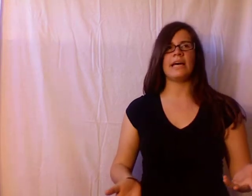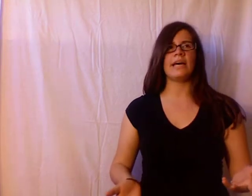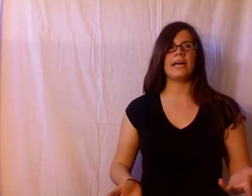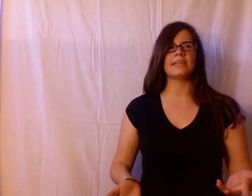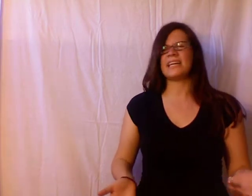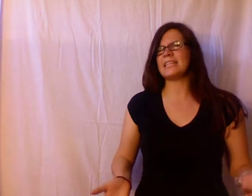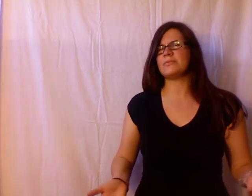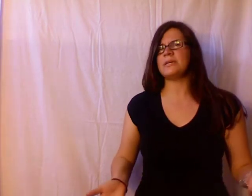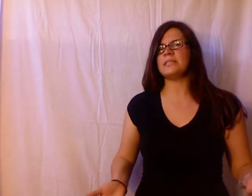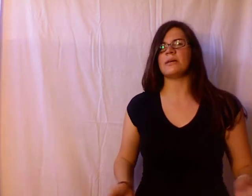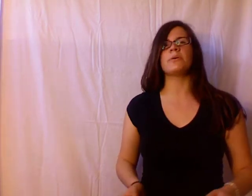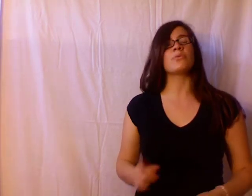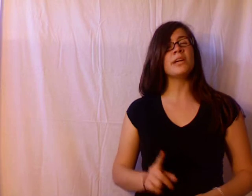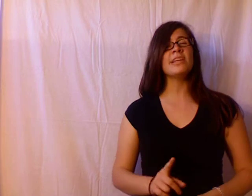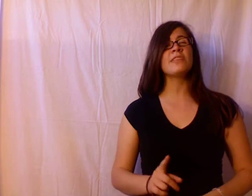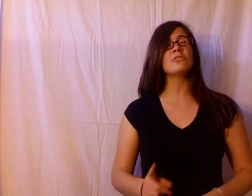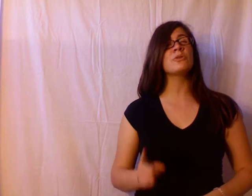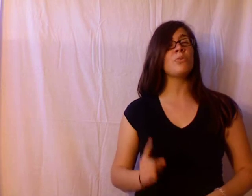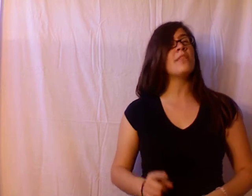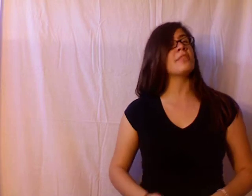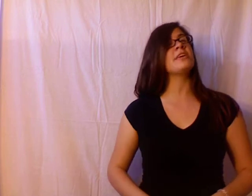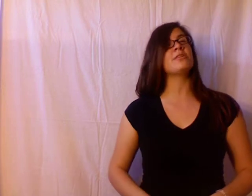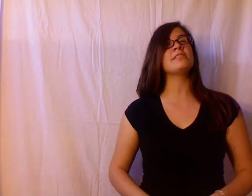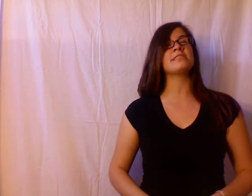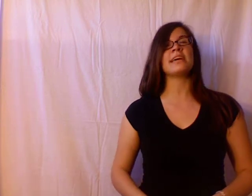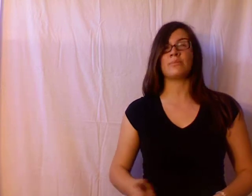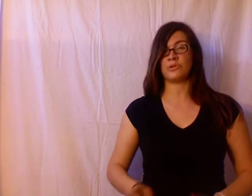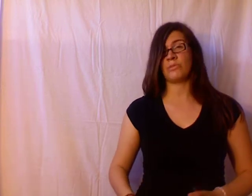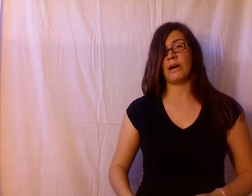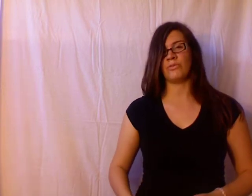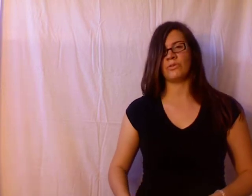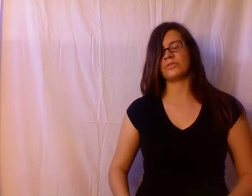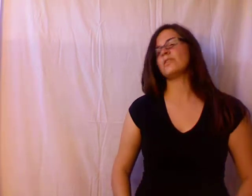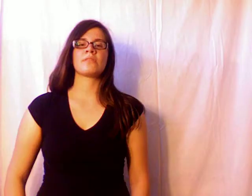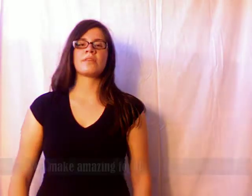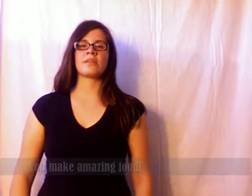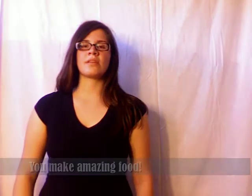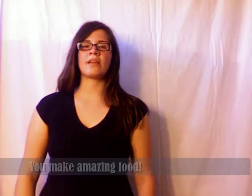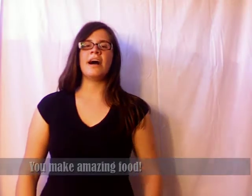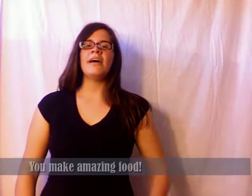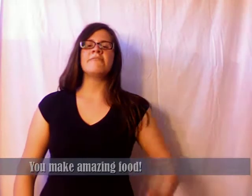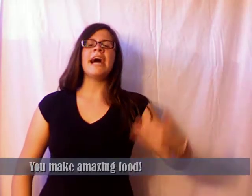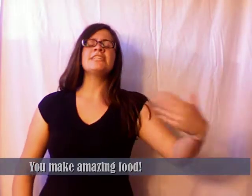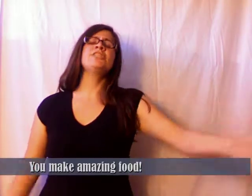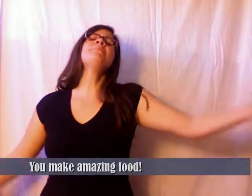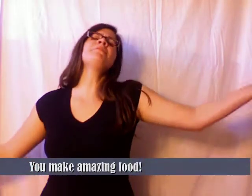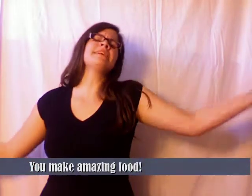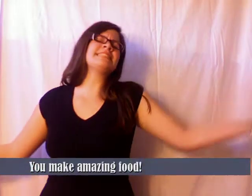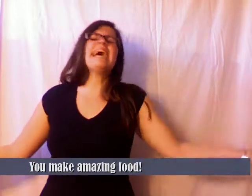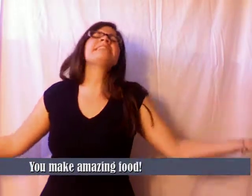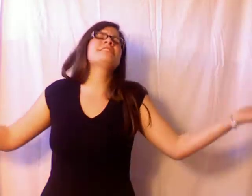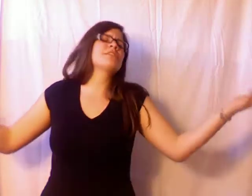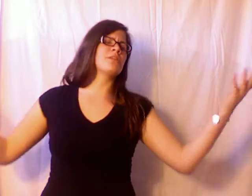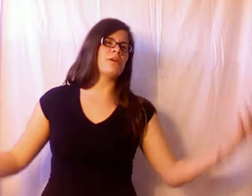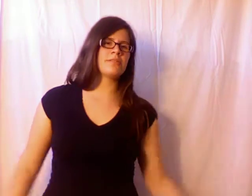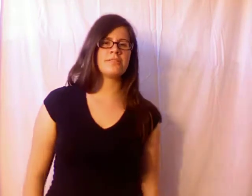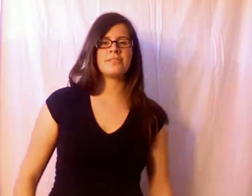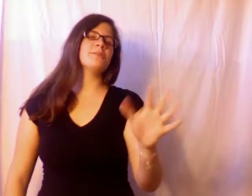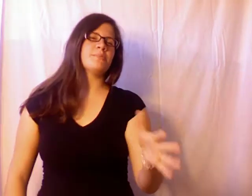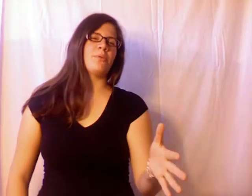and can I get some pizza? But really, there's only one thing you need to say between mouthfuls. Fai cibo fantastico! You also might